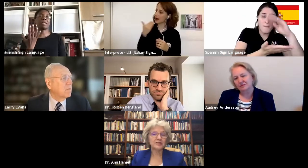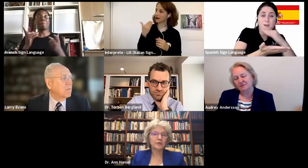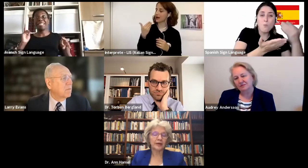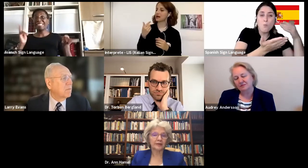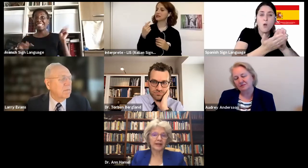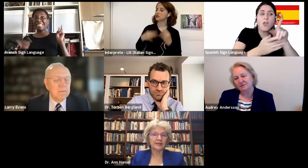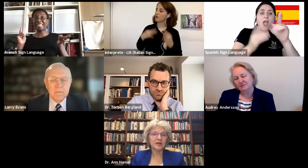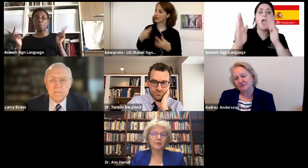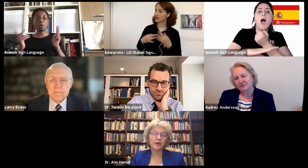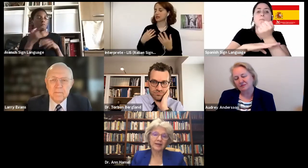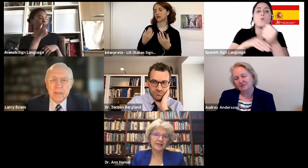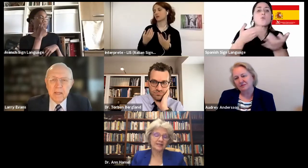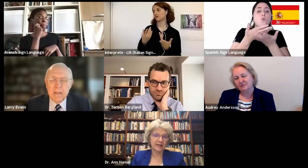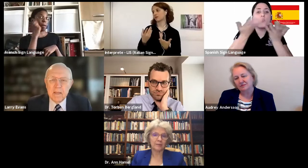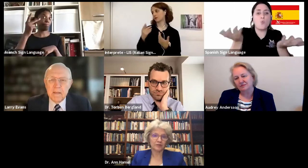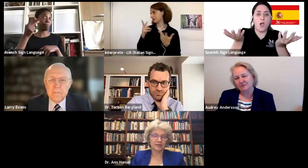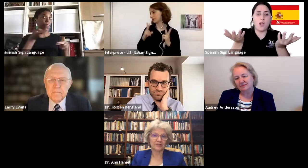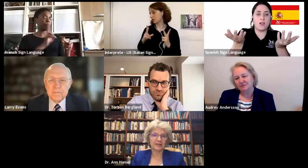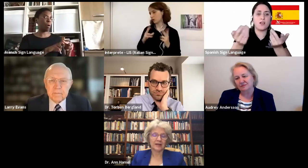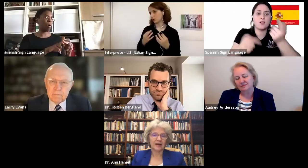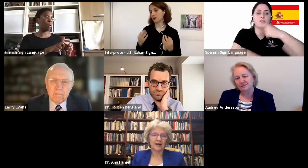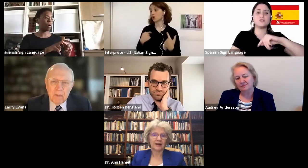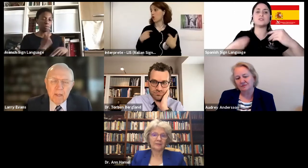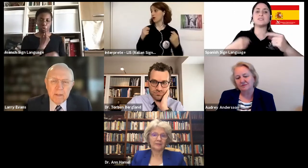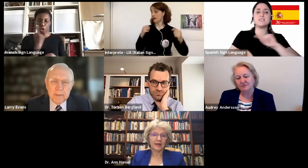with life too quickly and don't process the emotions.